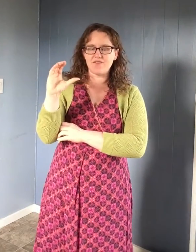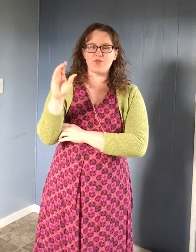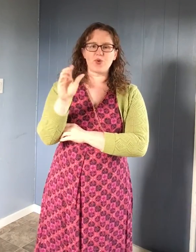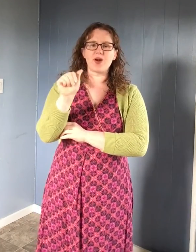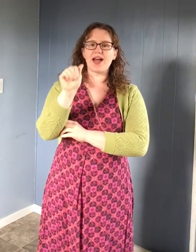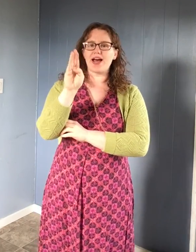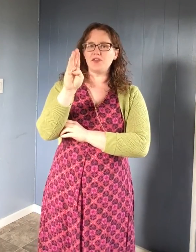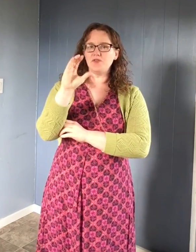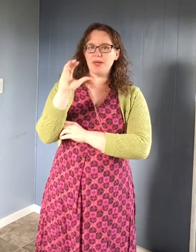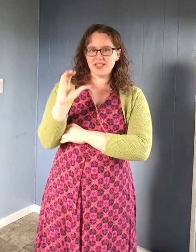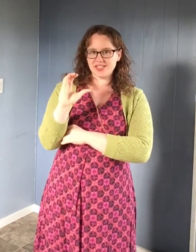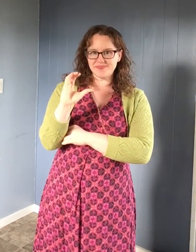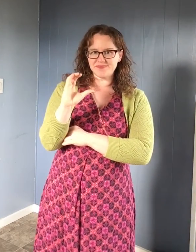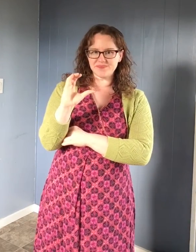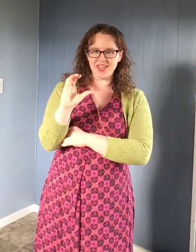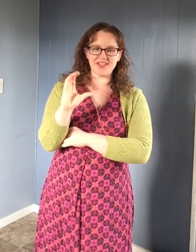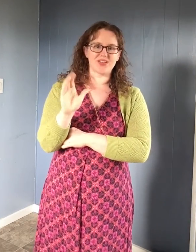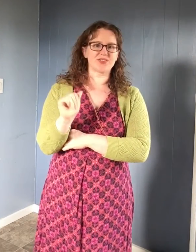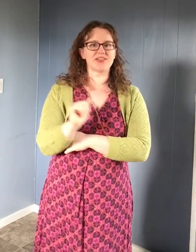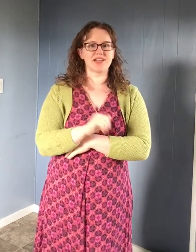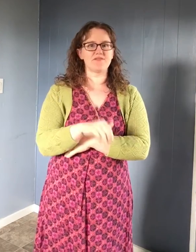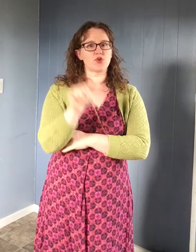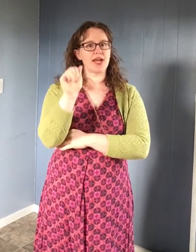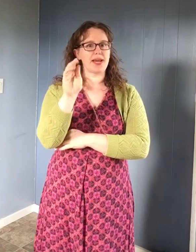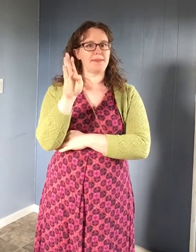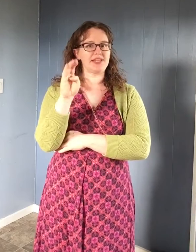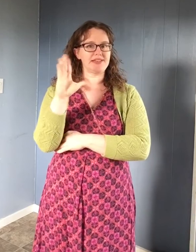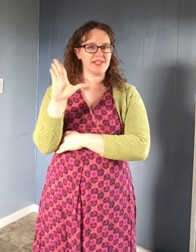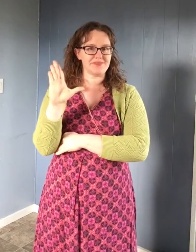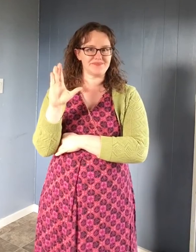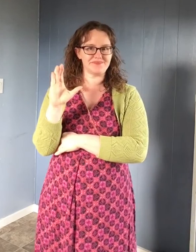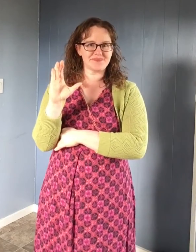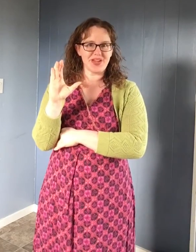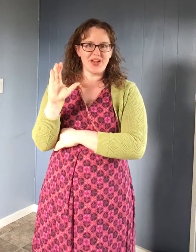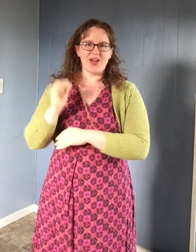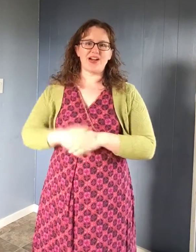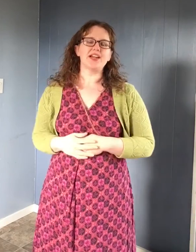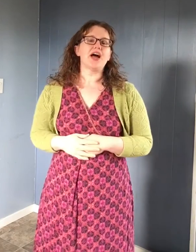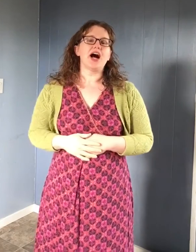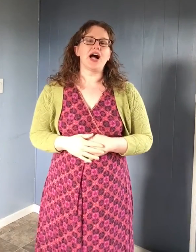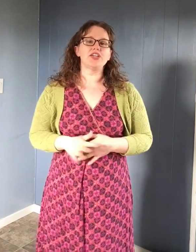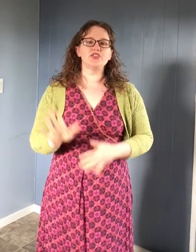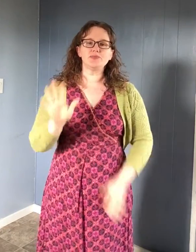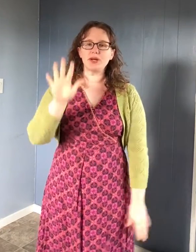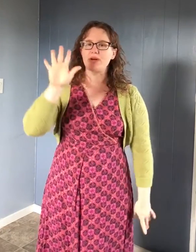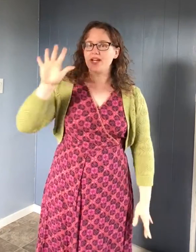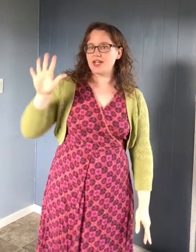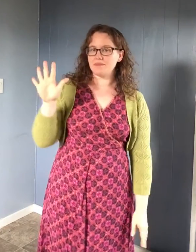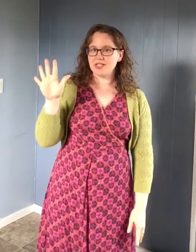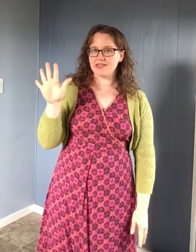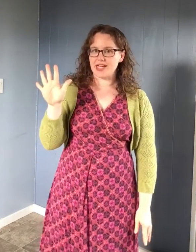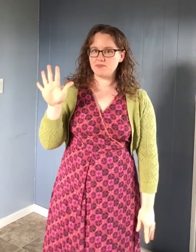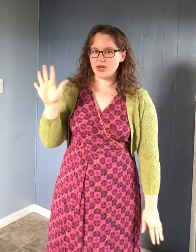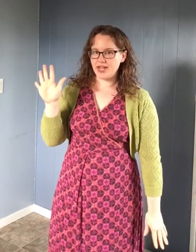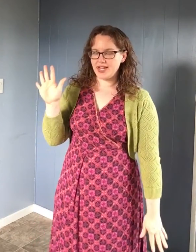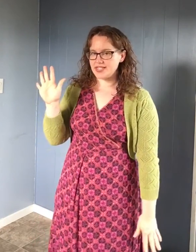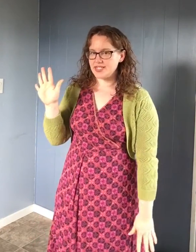for alphabet and it's also the sign for ABC. All right, I use my right hand because I'm right-handed.